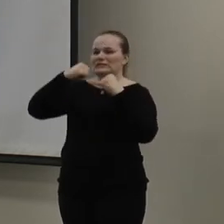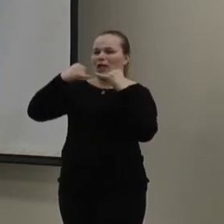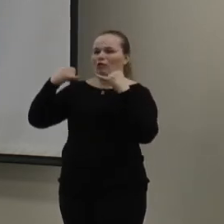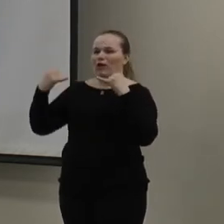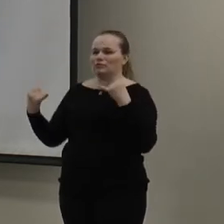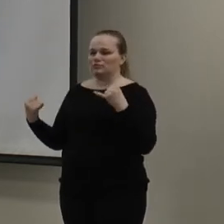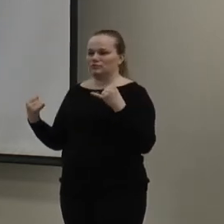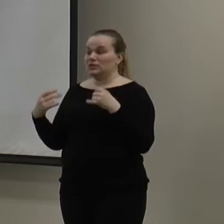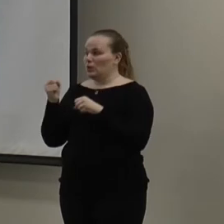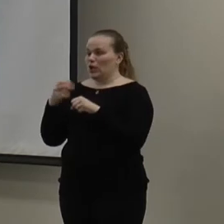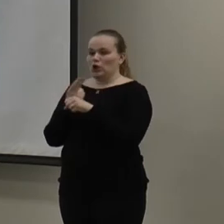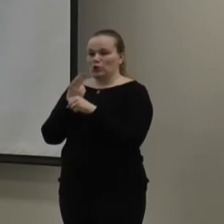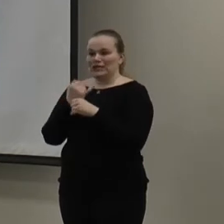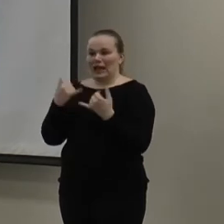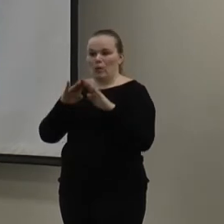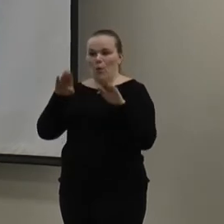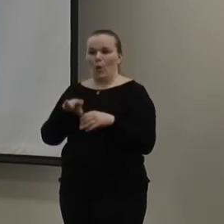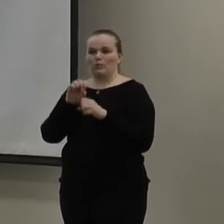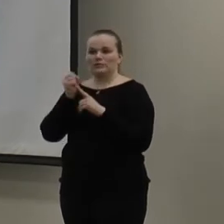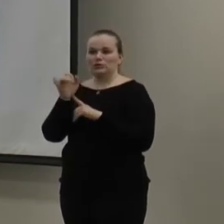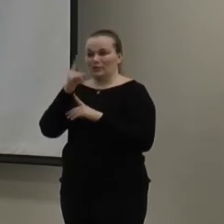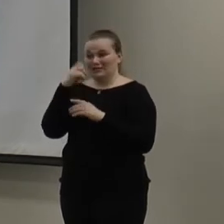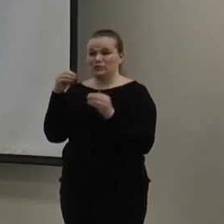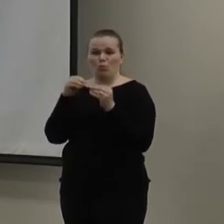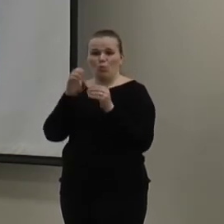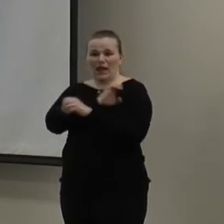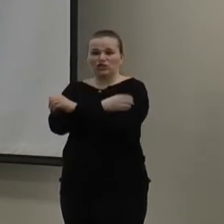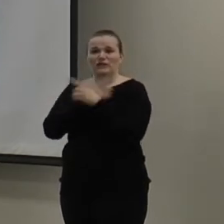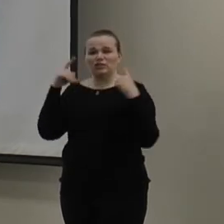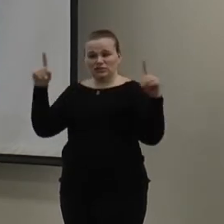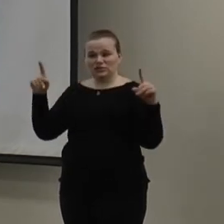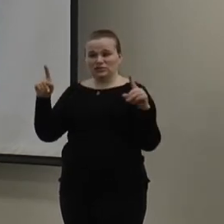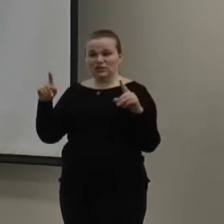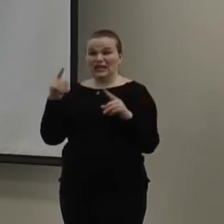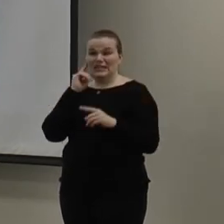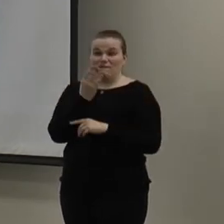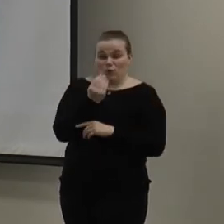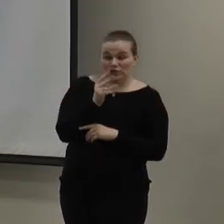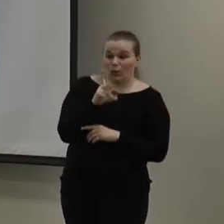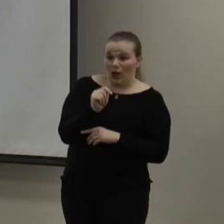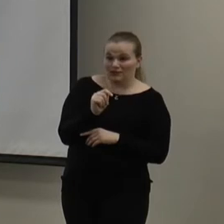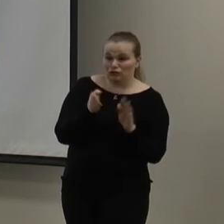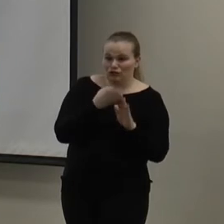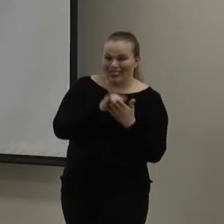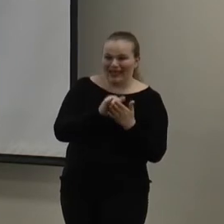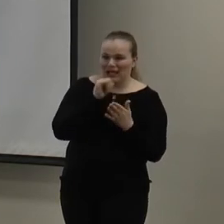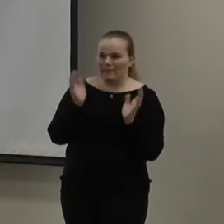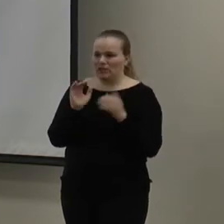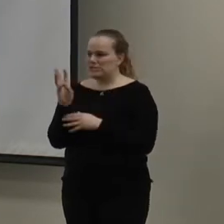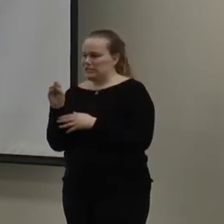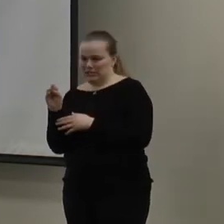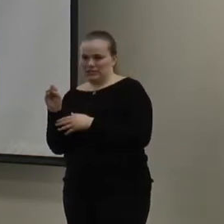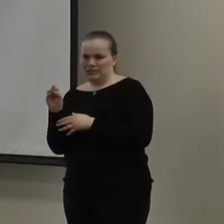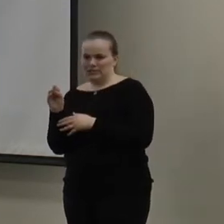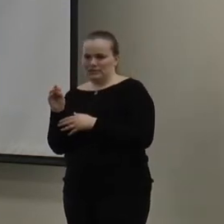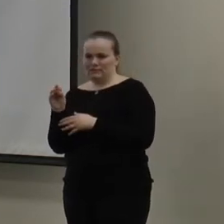so that we can use it in the residential settings because they are more energy efficient. It only takes 14 watts to run it versus the 60 watts for